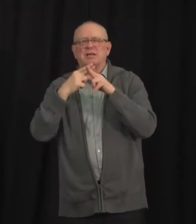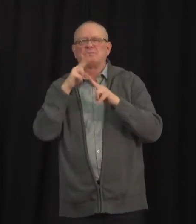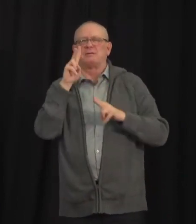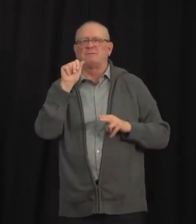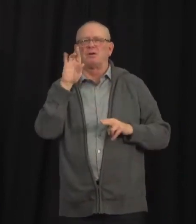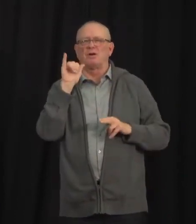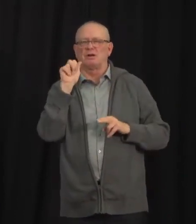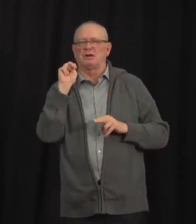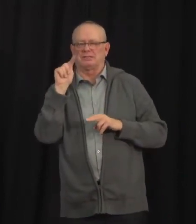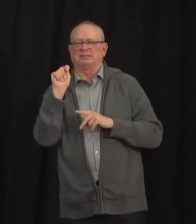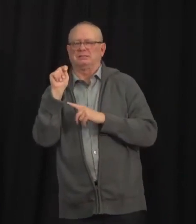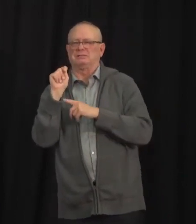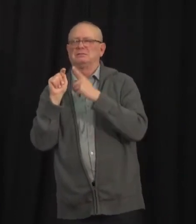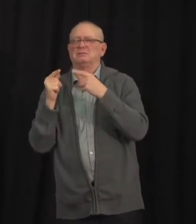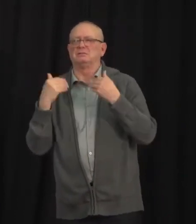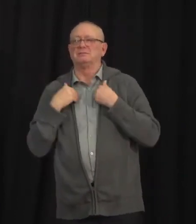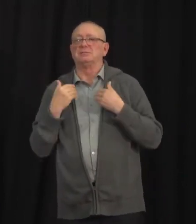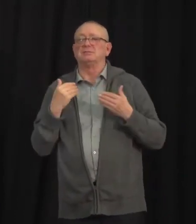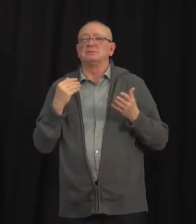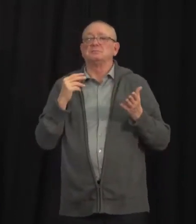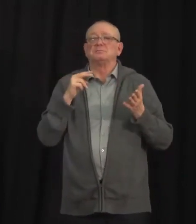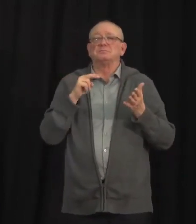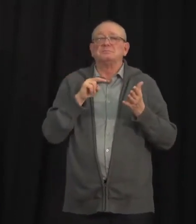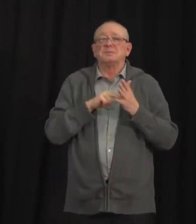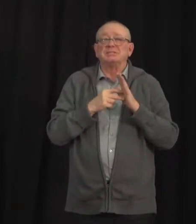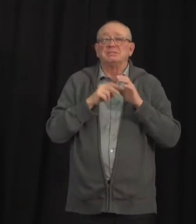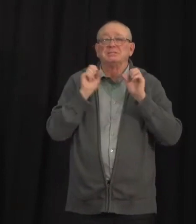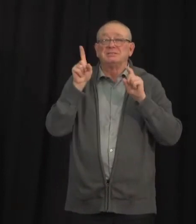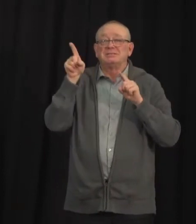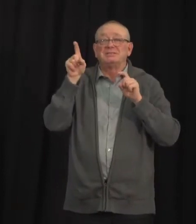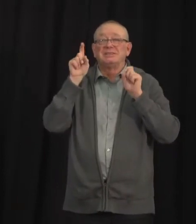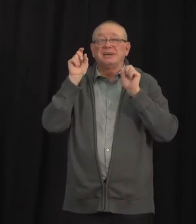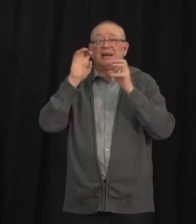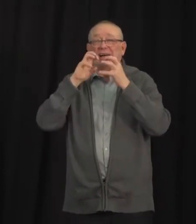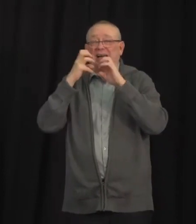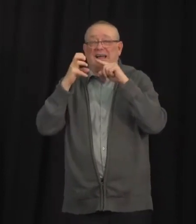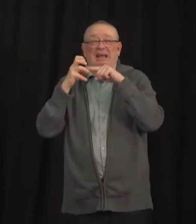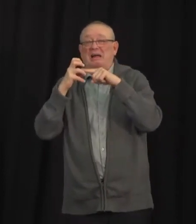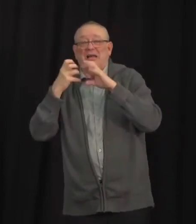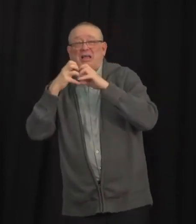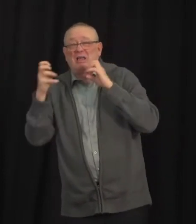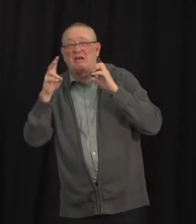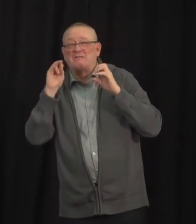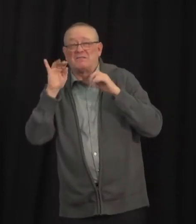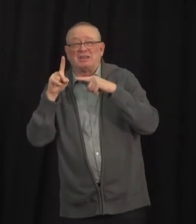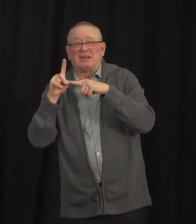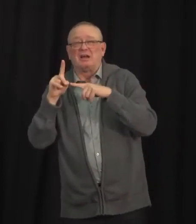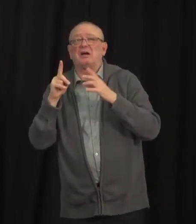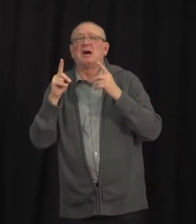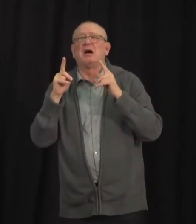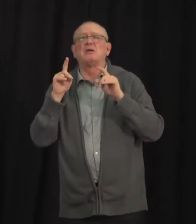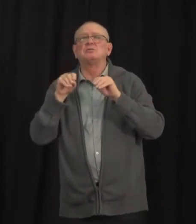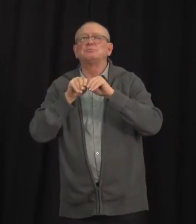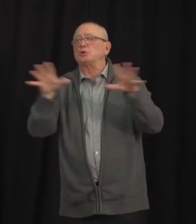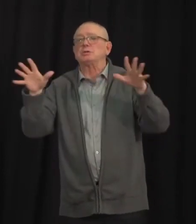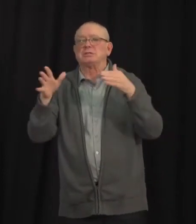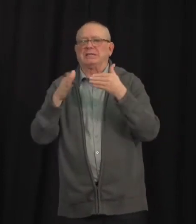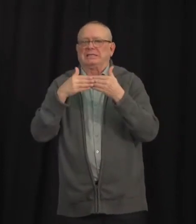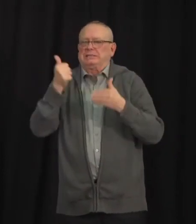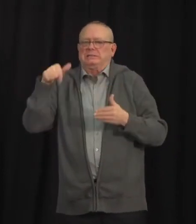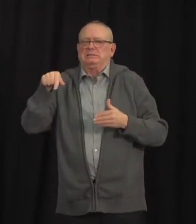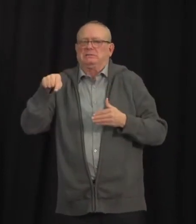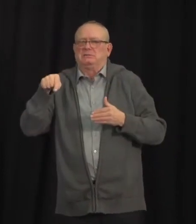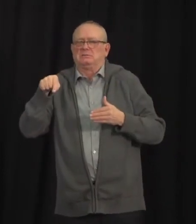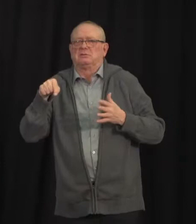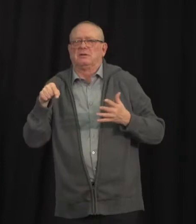group of people. While this is not fully confirmed, there is sufficient evidence to prompt action on this development.